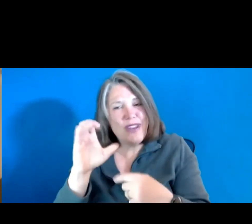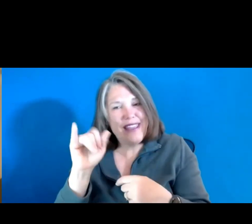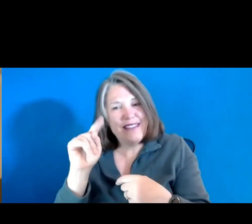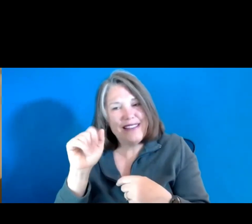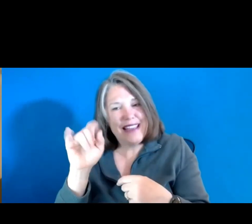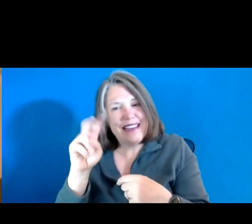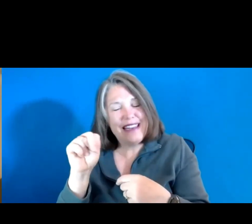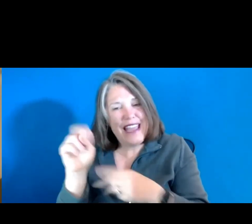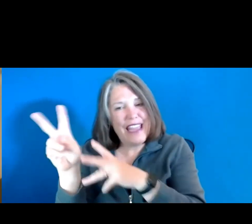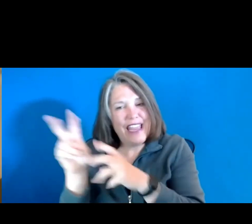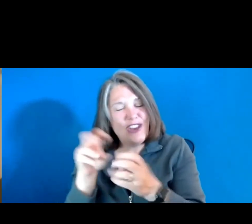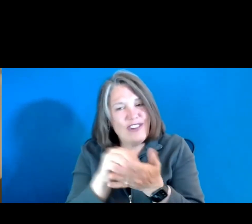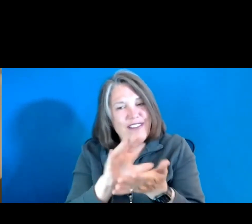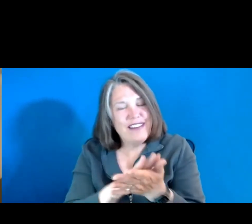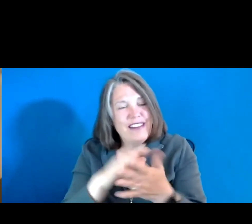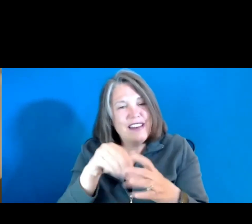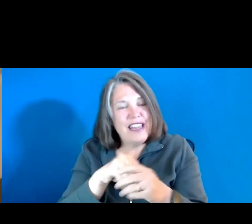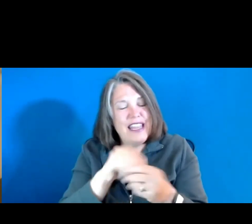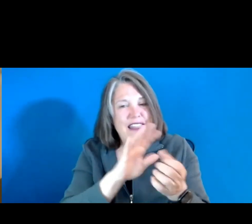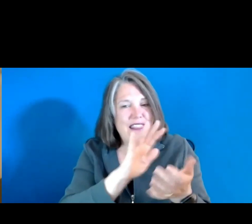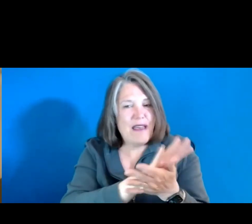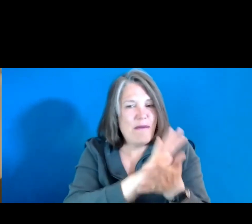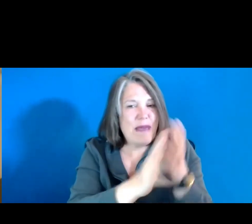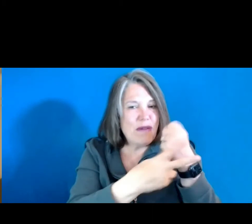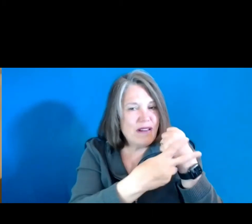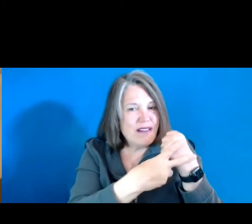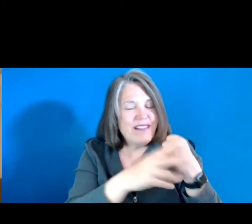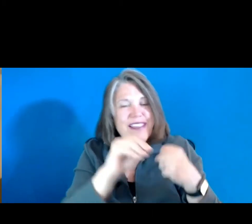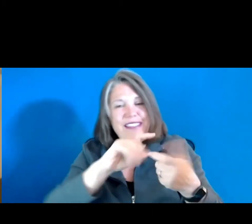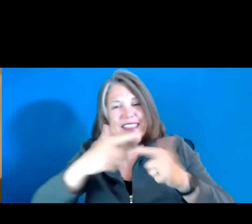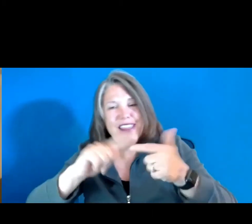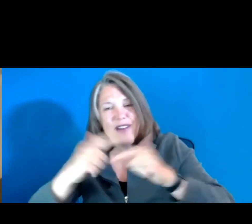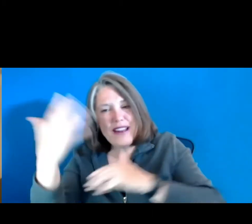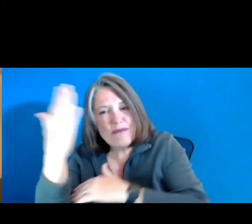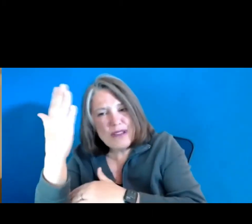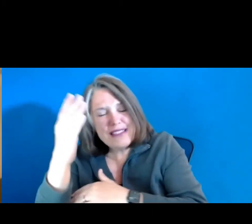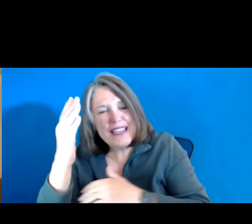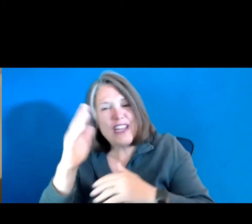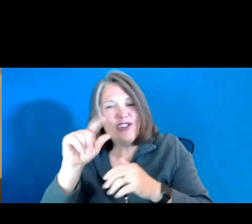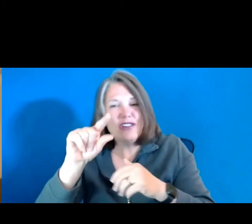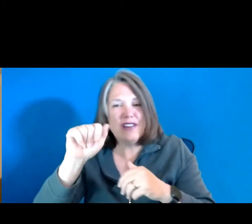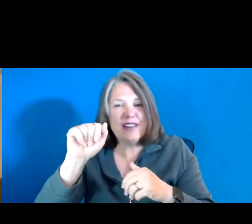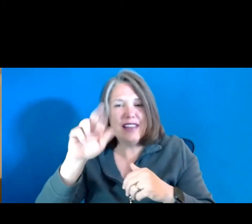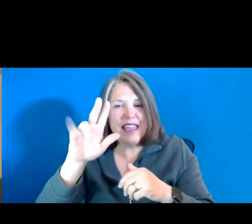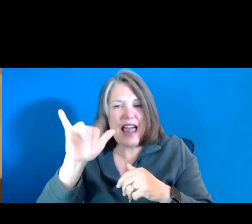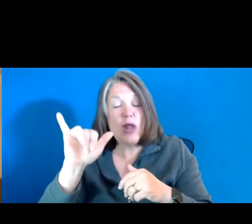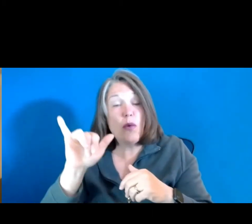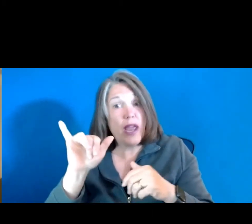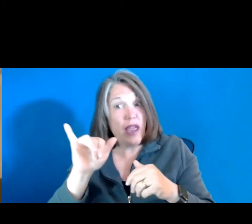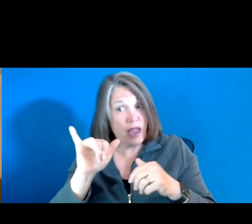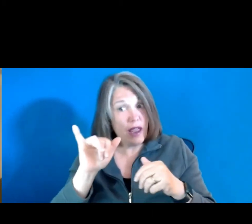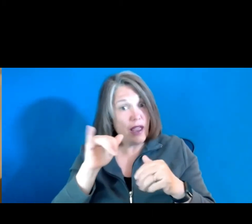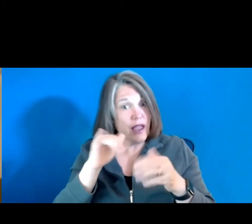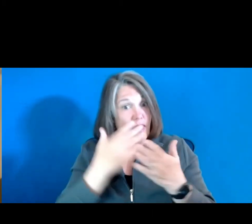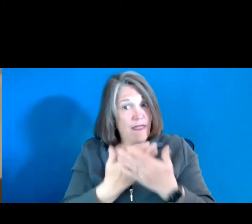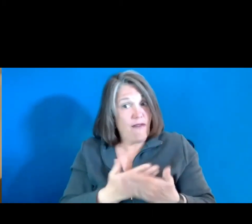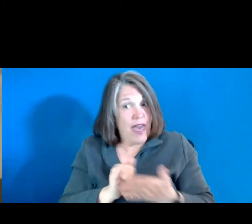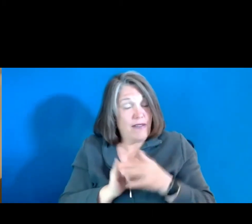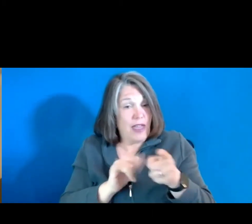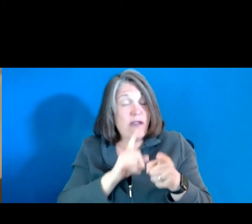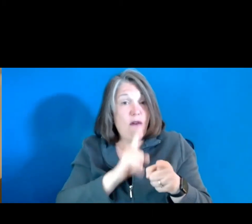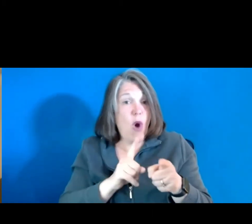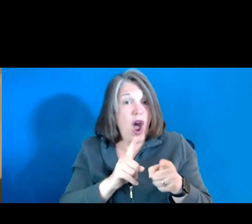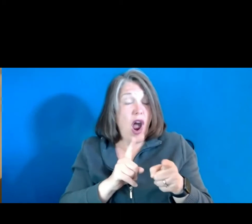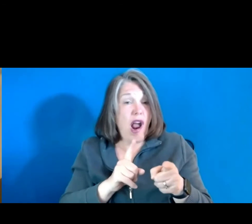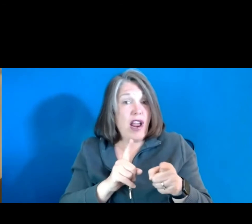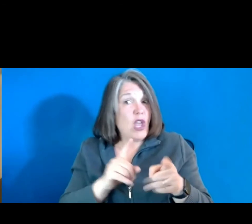whether it's in the paper repository, the interactive presentation gallery, the fact that you are opening up